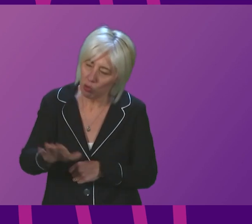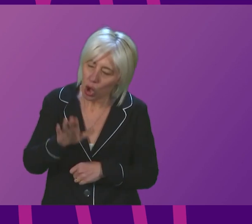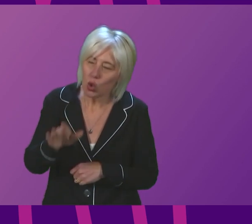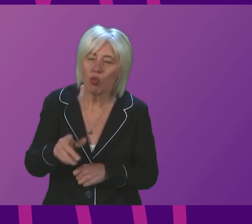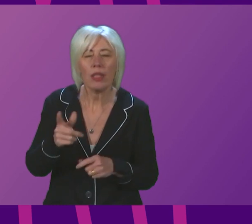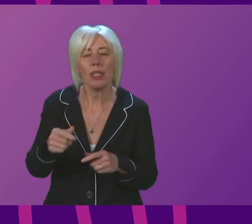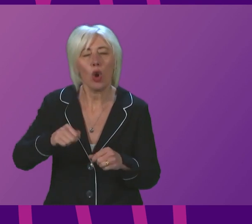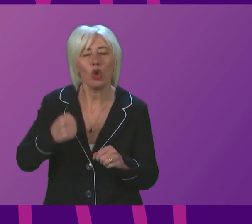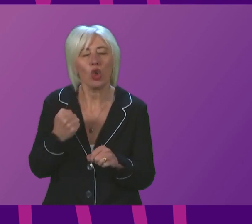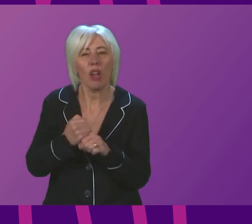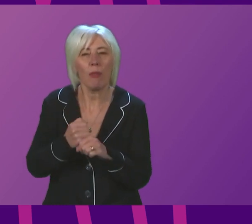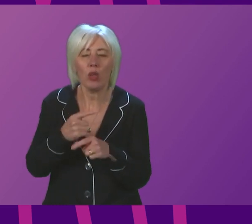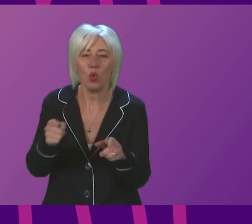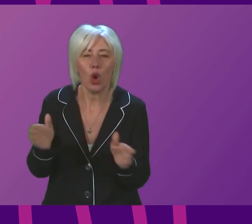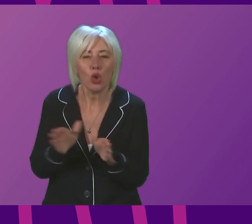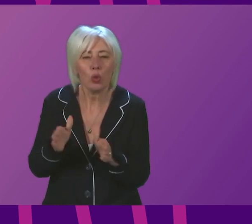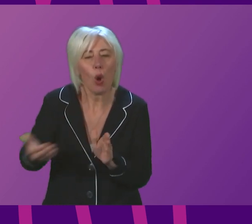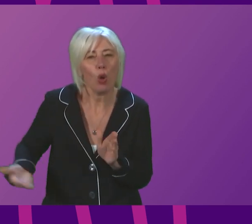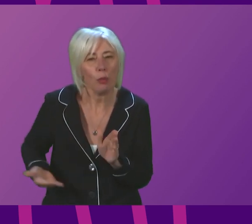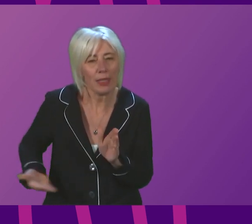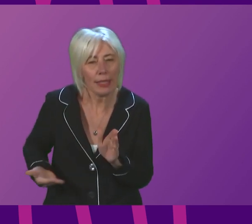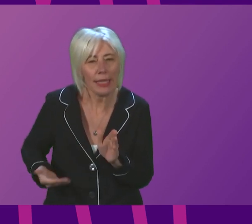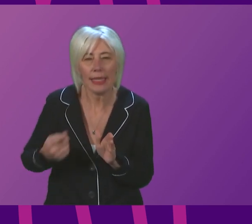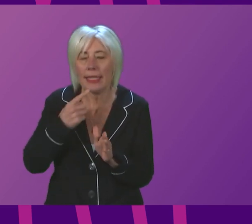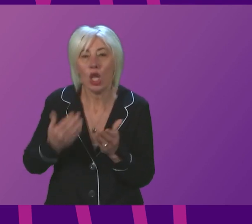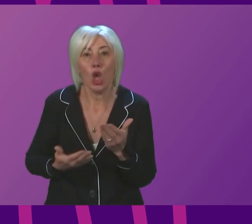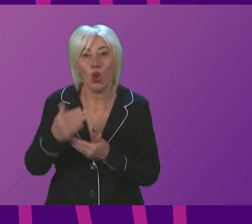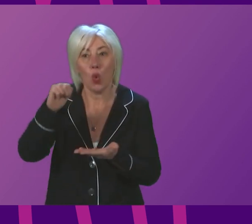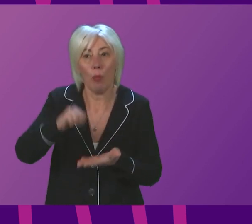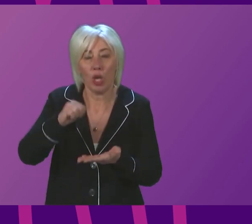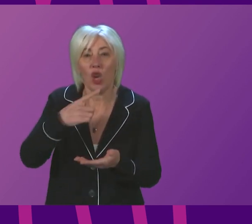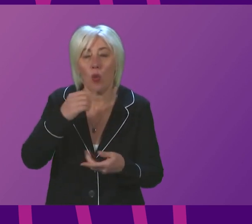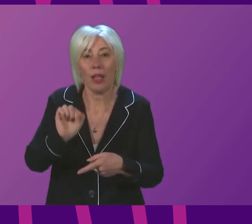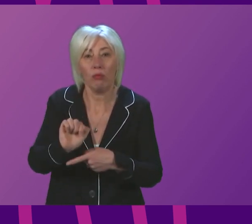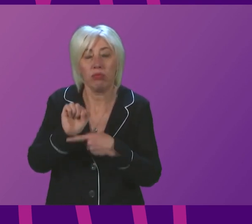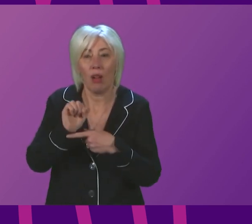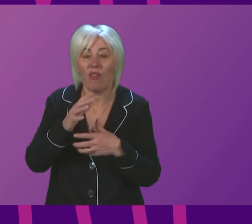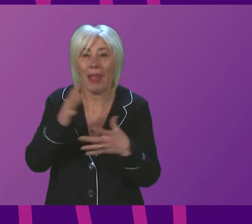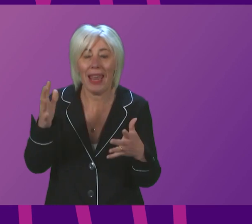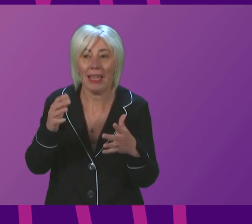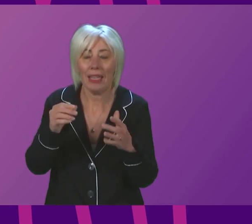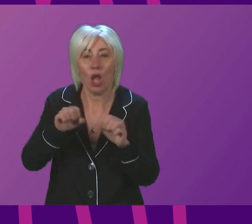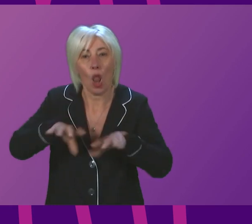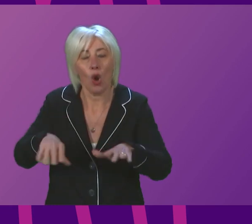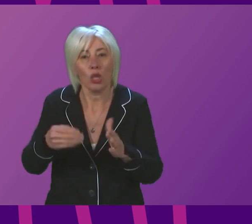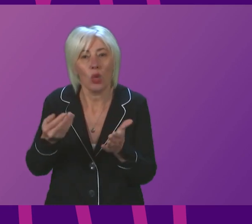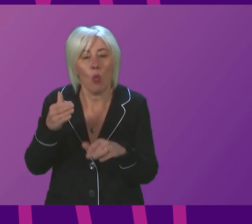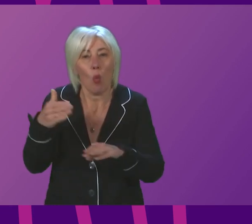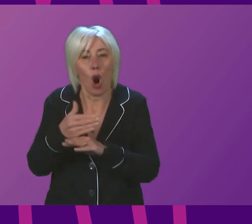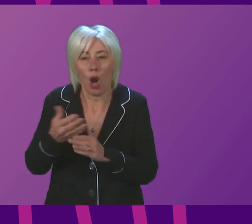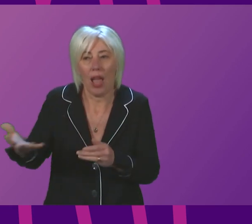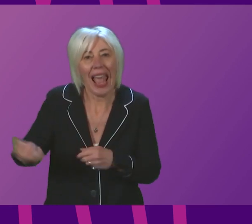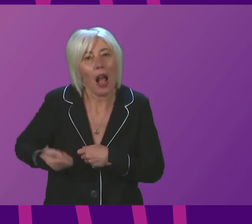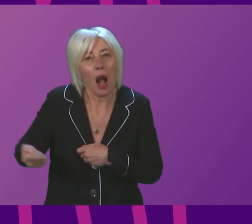small businesses that a government's upcoming budget will help insulate them from any loss of business caused by the Omicron variant? First